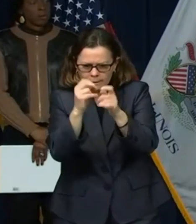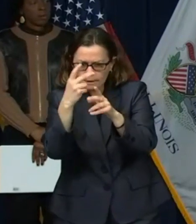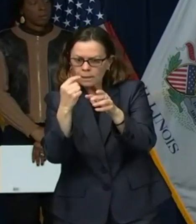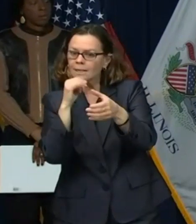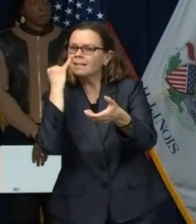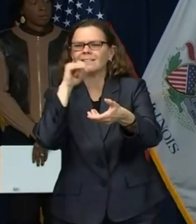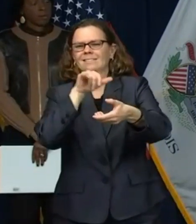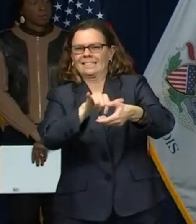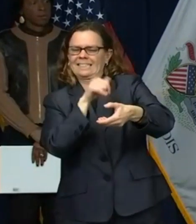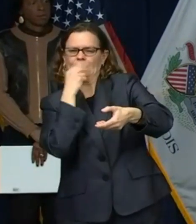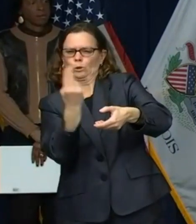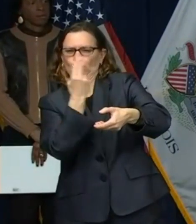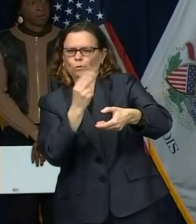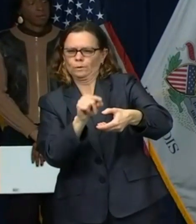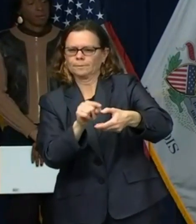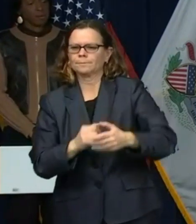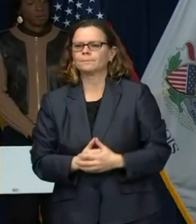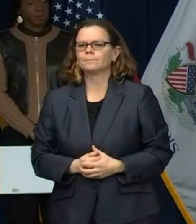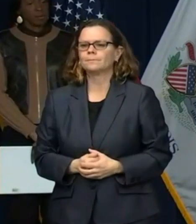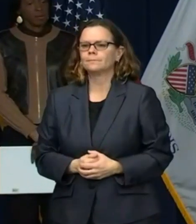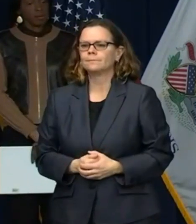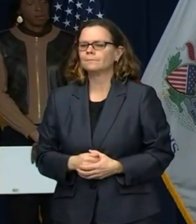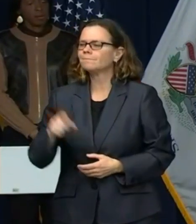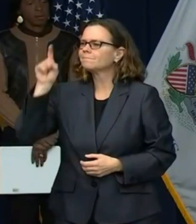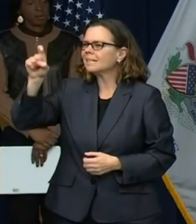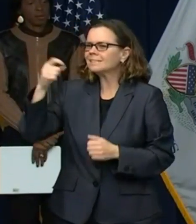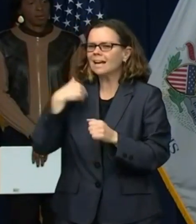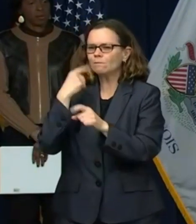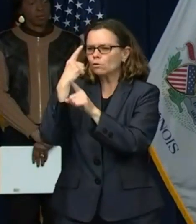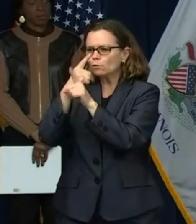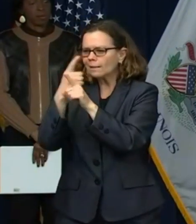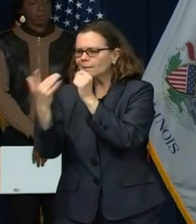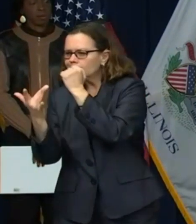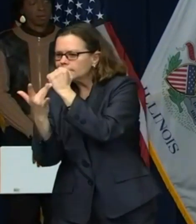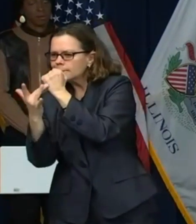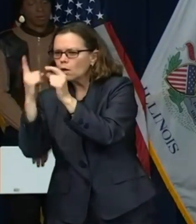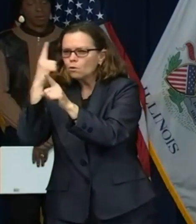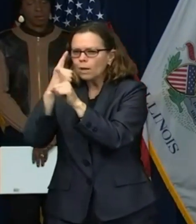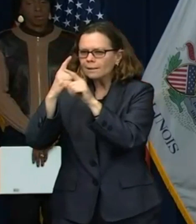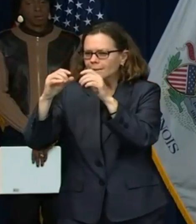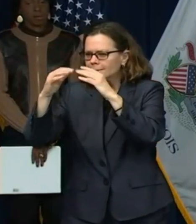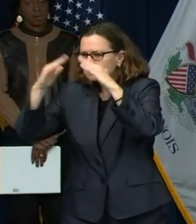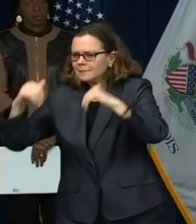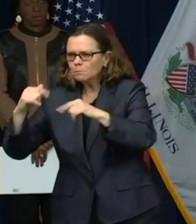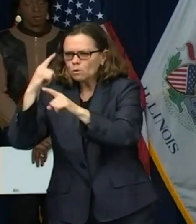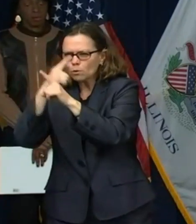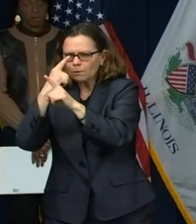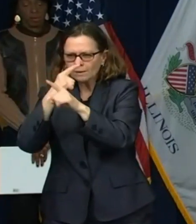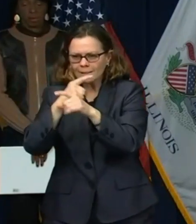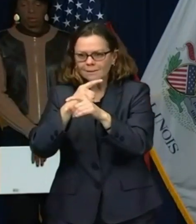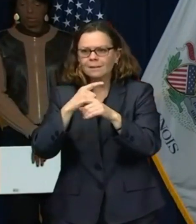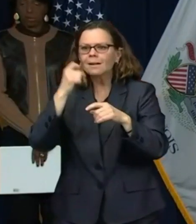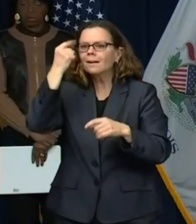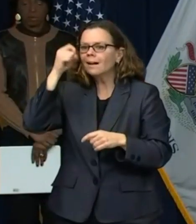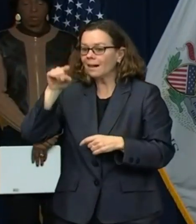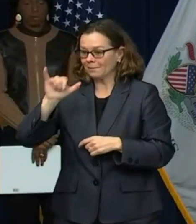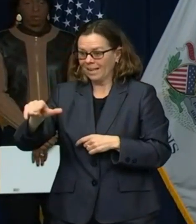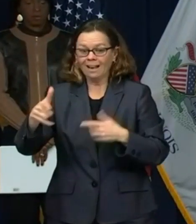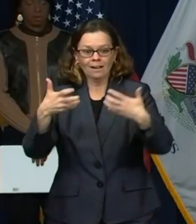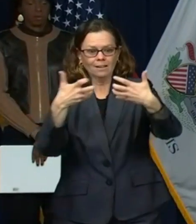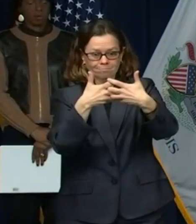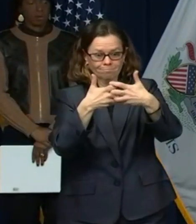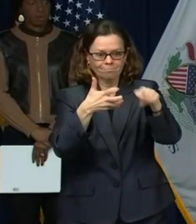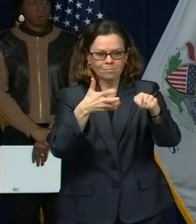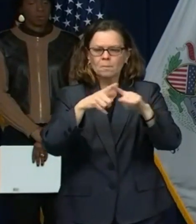the supplies which are, uh, unusual as compared to the other less rapid, uh, testing. But there are other